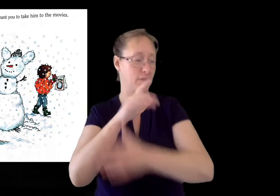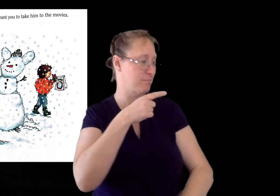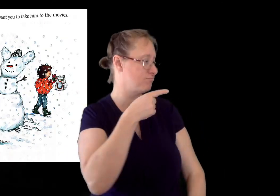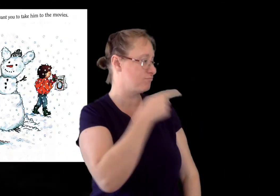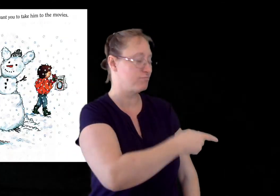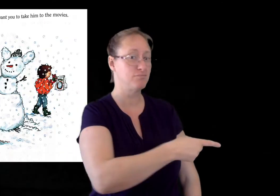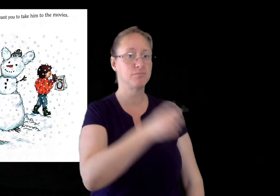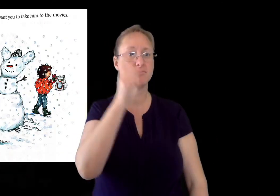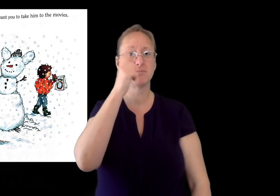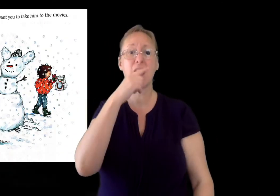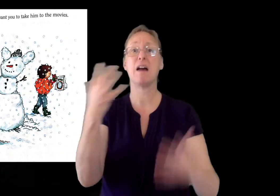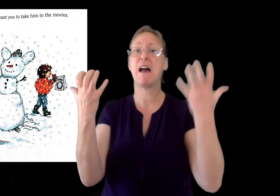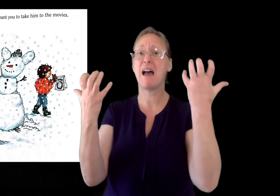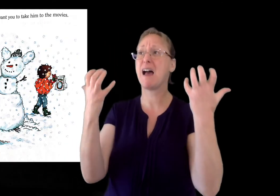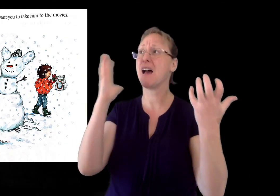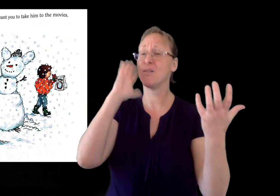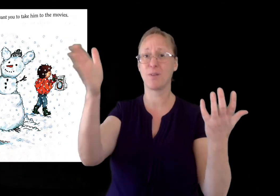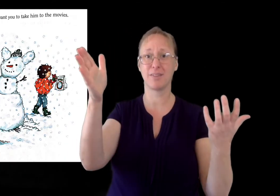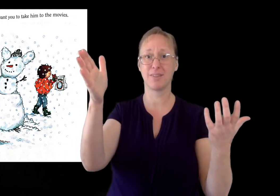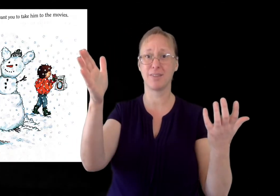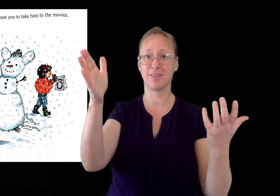he'll want you to take him to the movies.